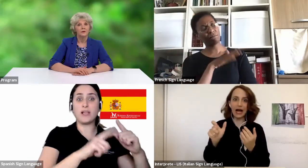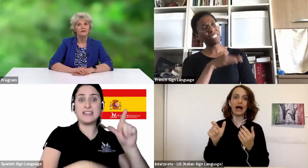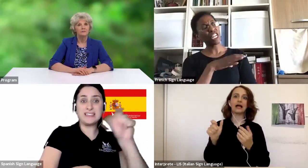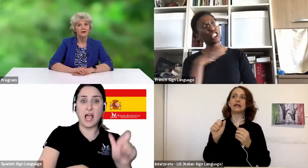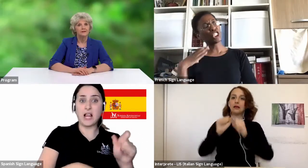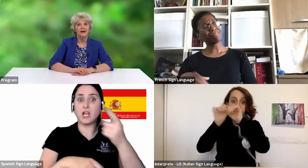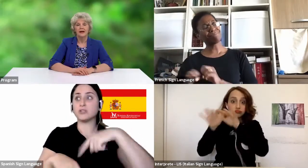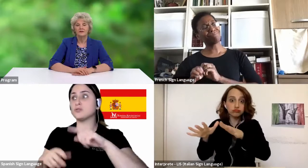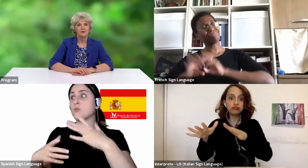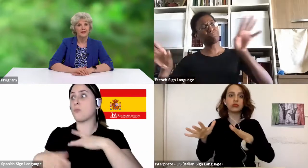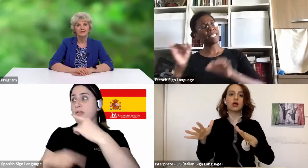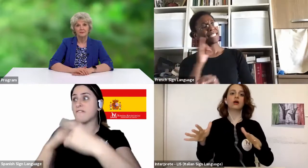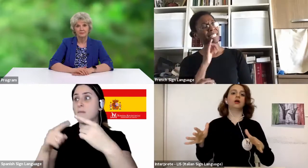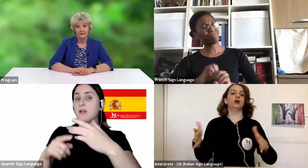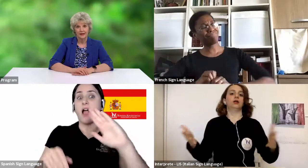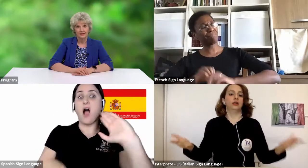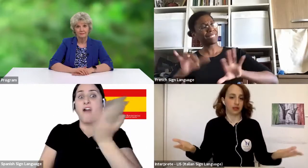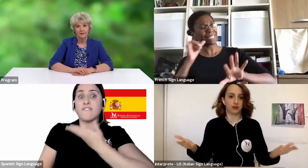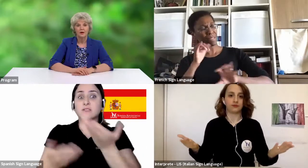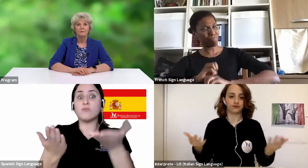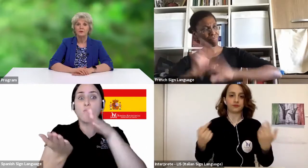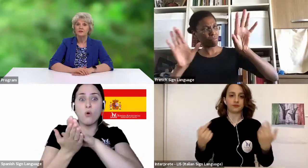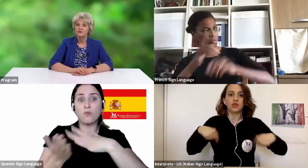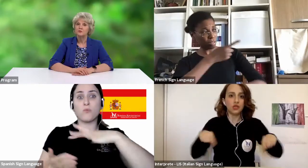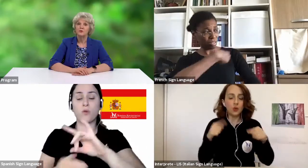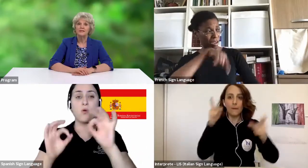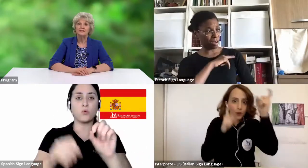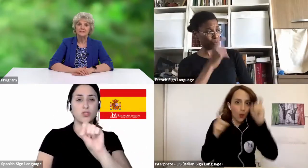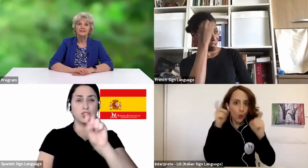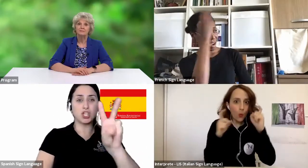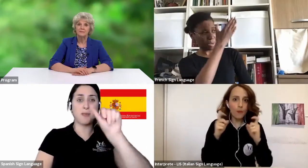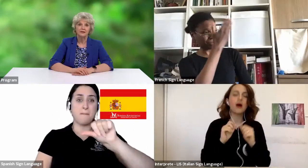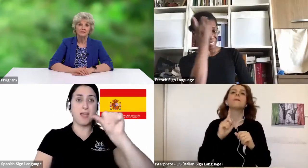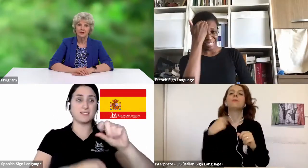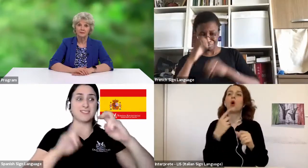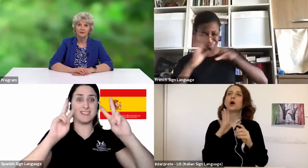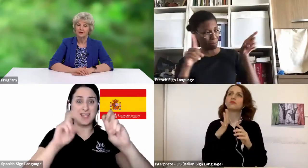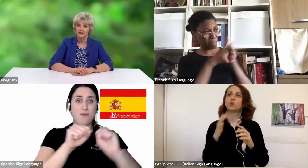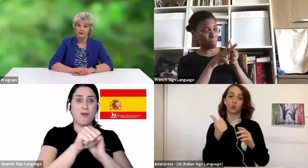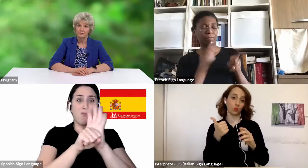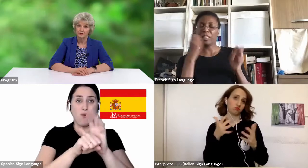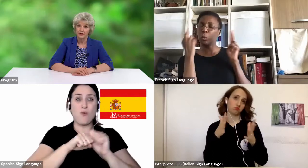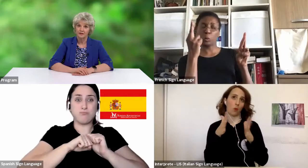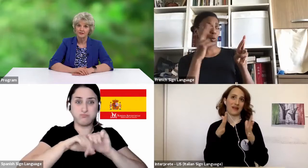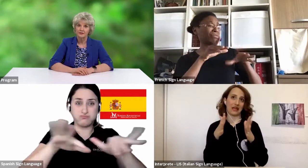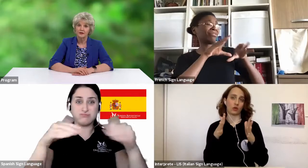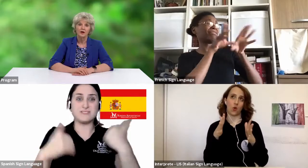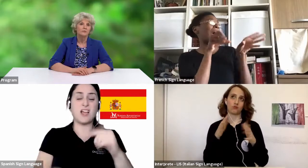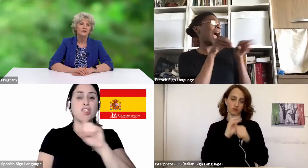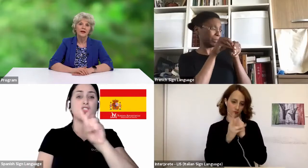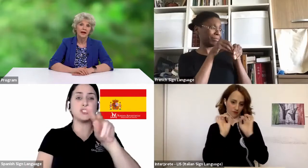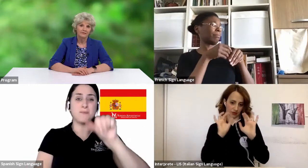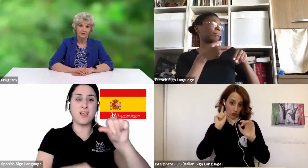Twelve months after the pandemic began, more than 2.6 million people have died from the virus,